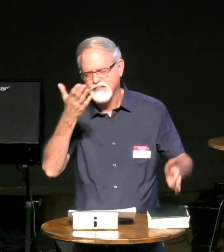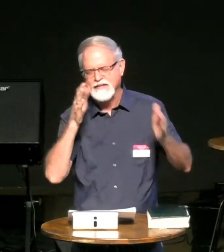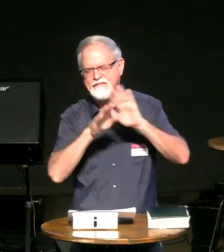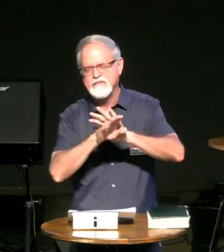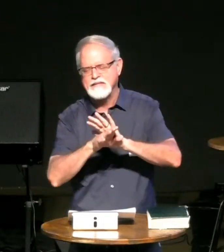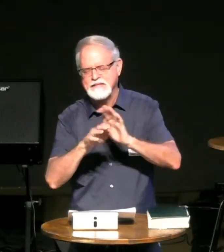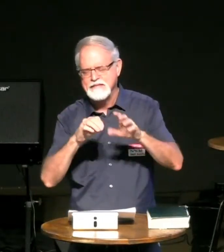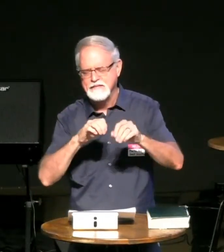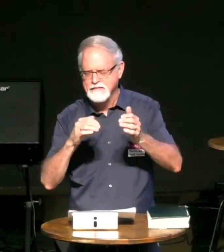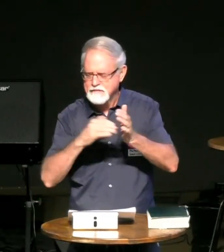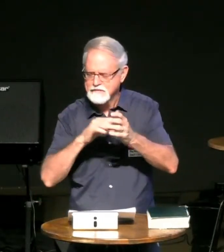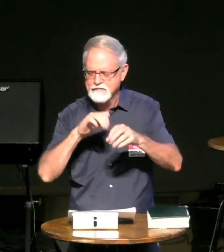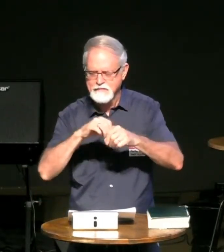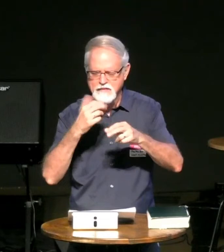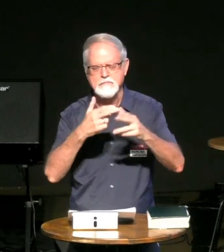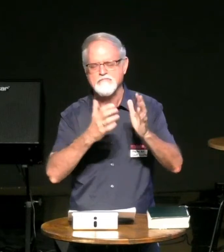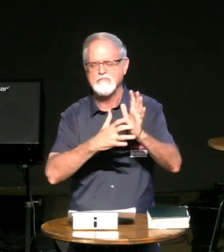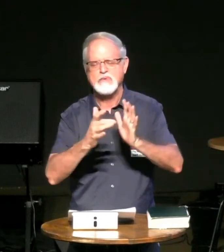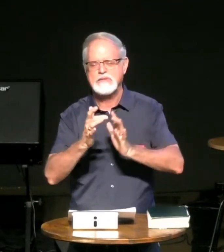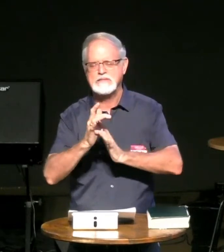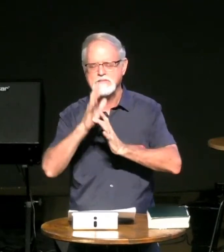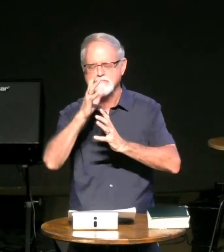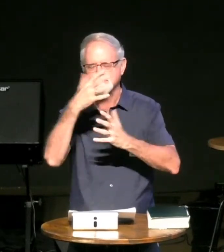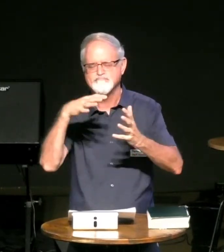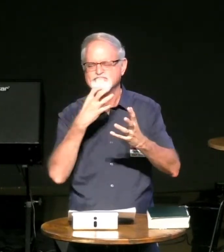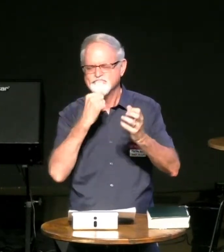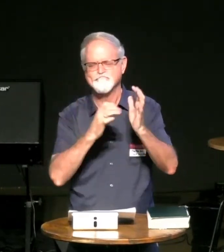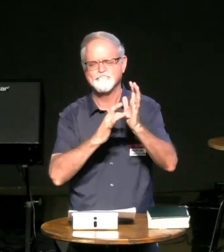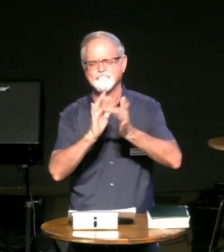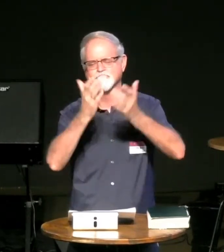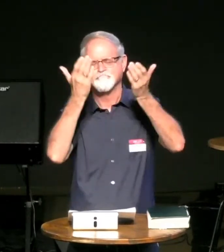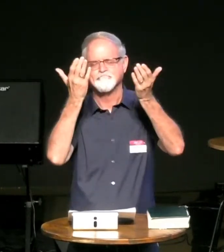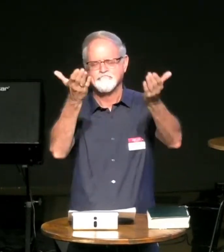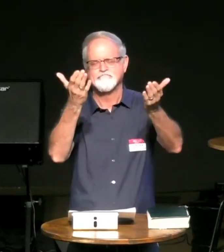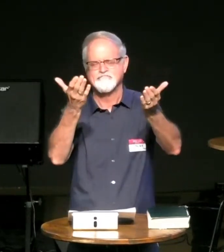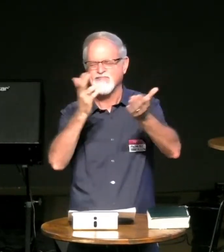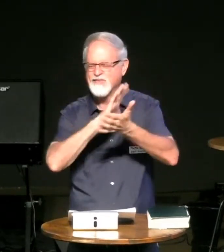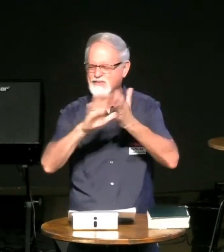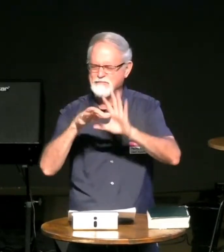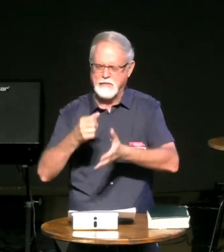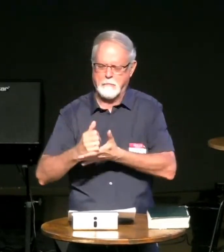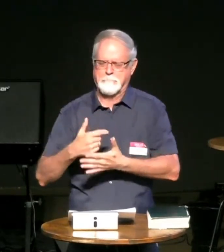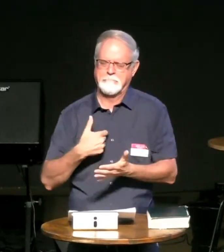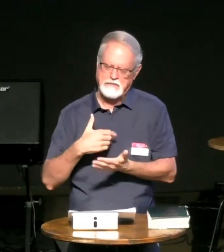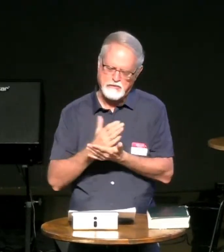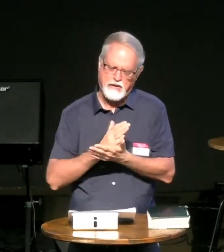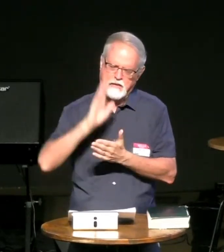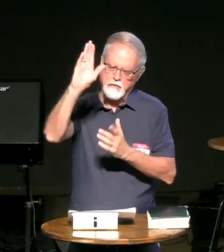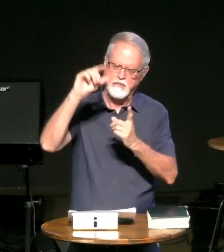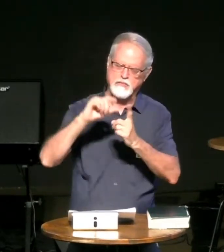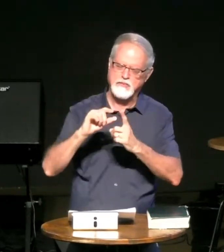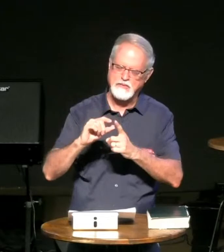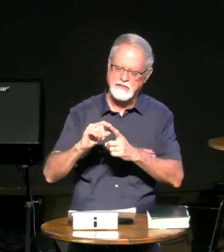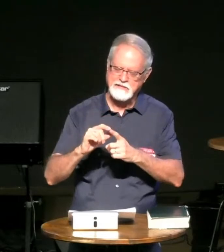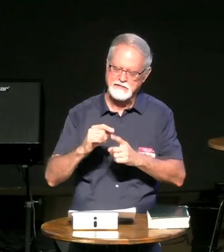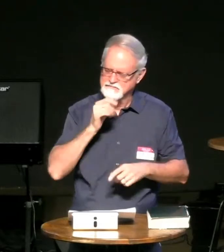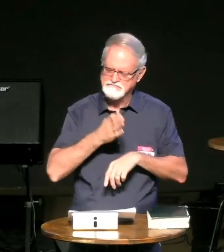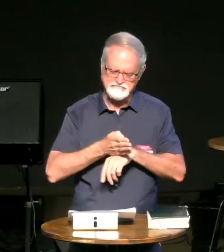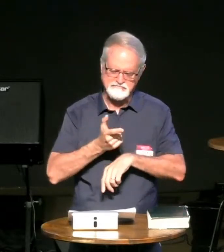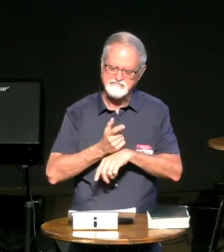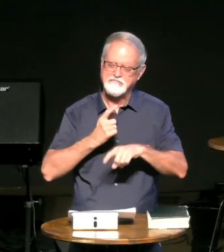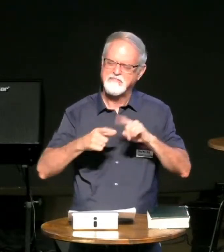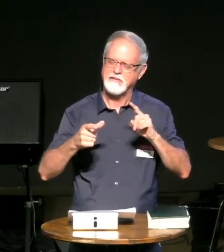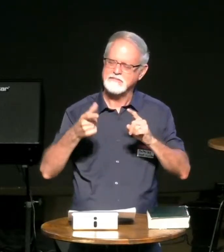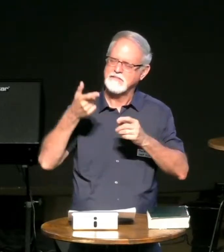begin father in heaven again we come before you in your hallowed son's name we commit to